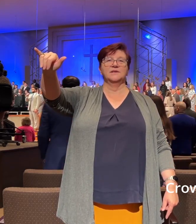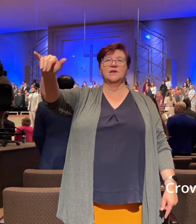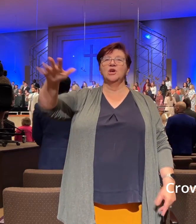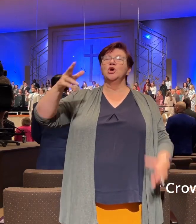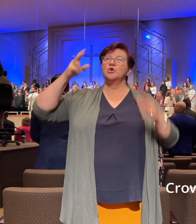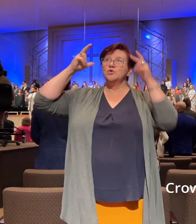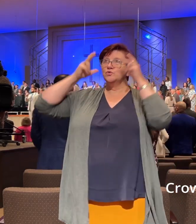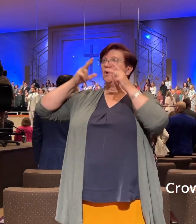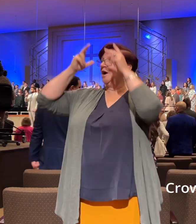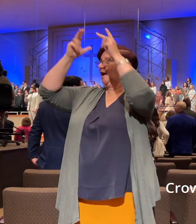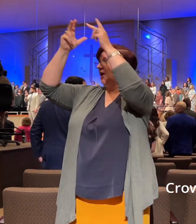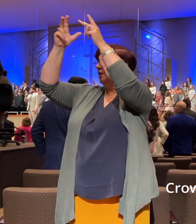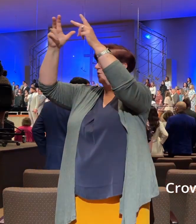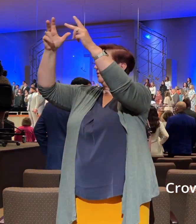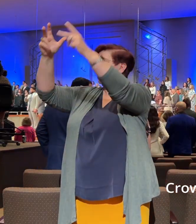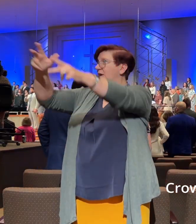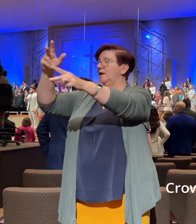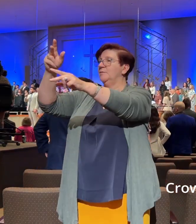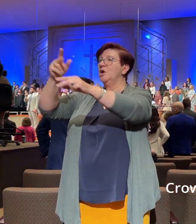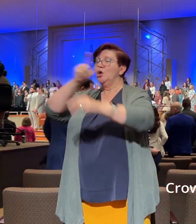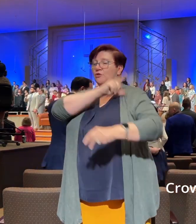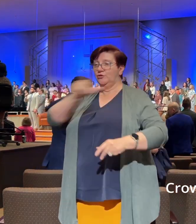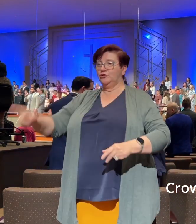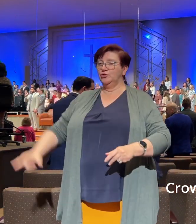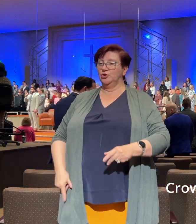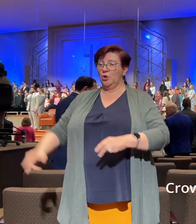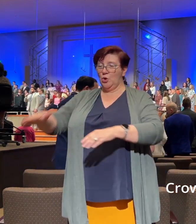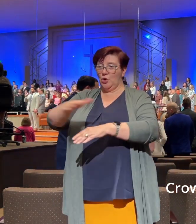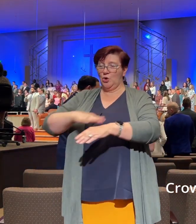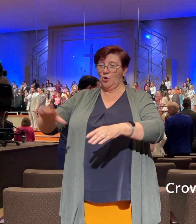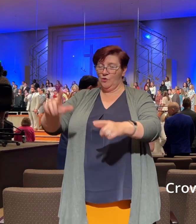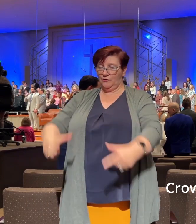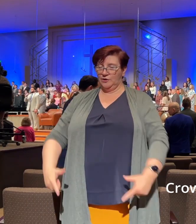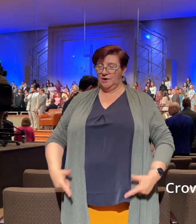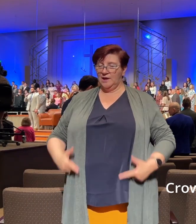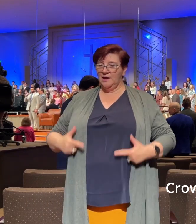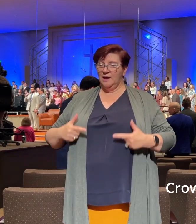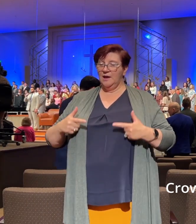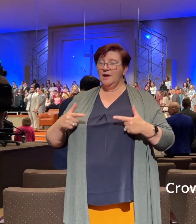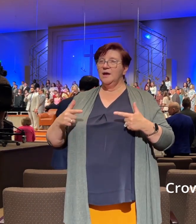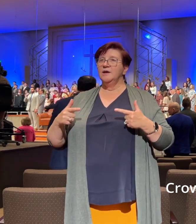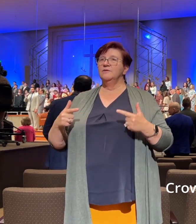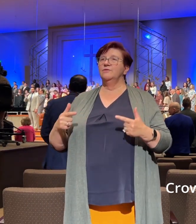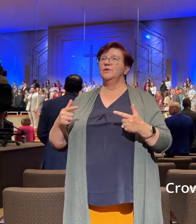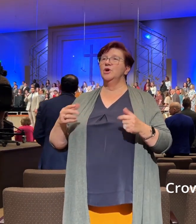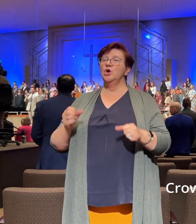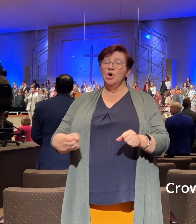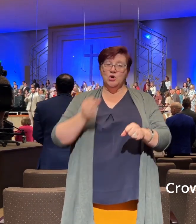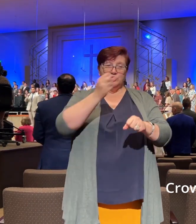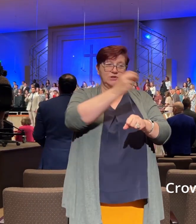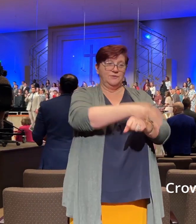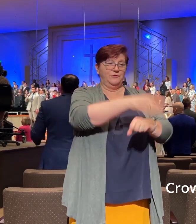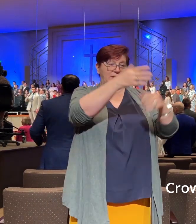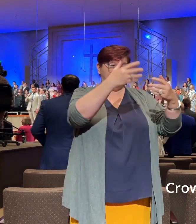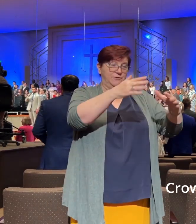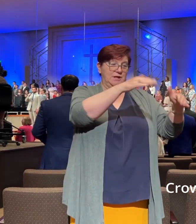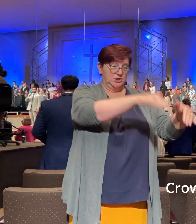Crown Him, the Lord of life, who triumphed o'er the